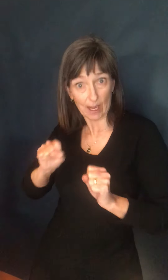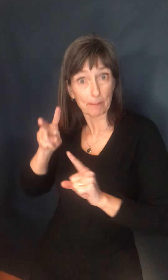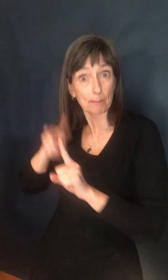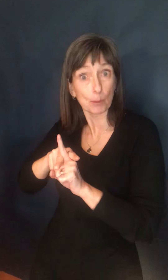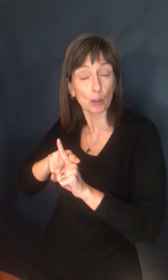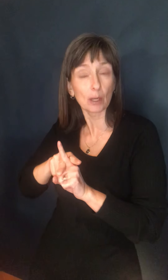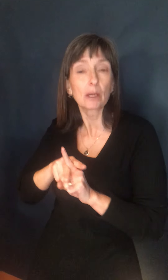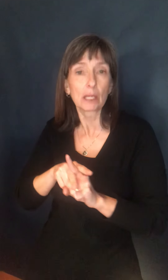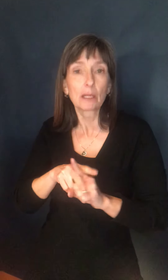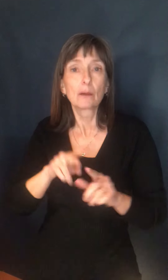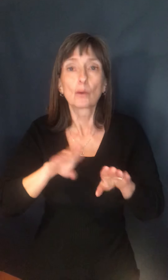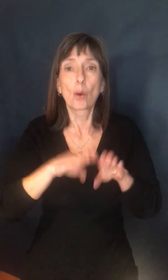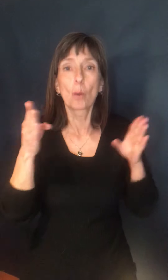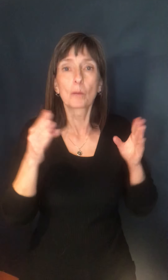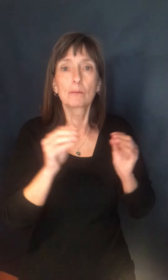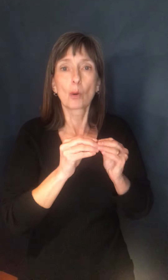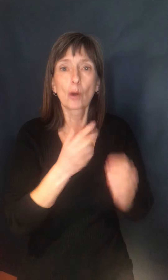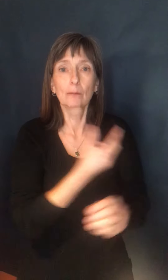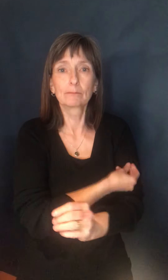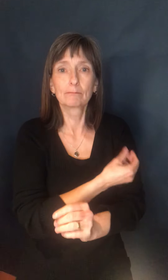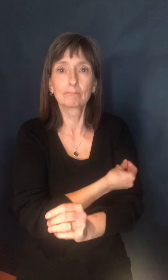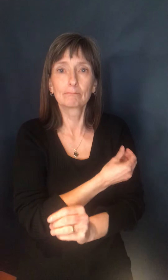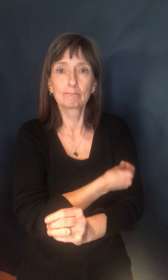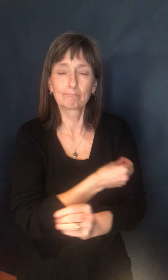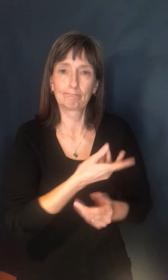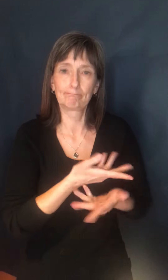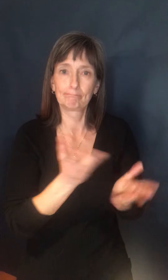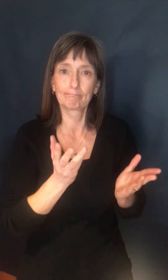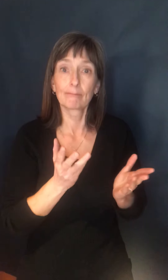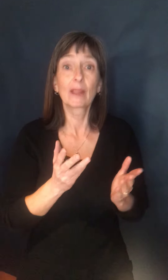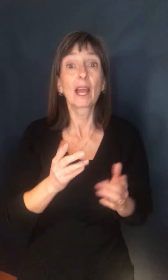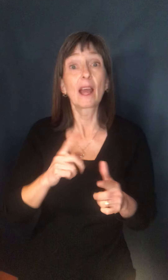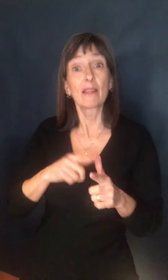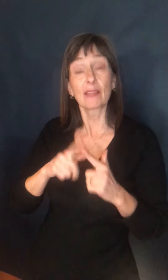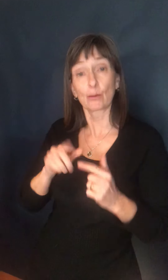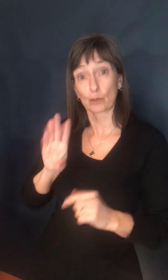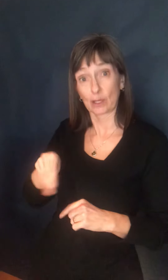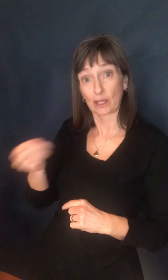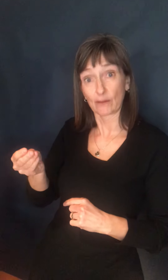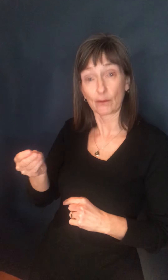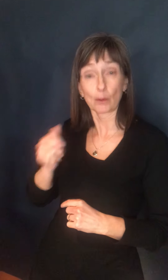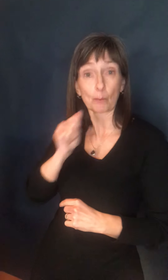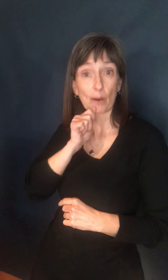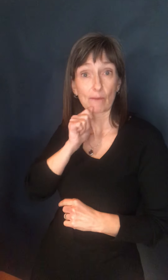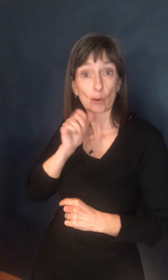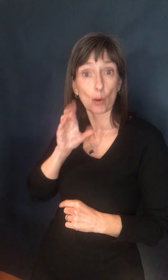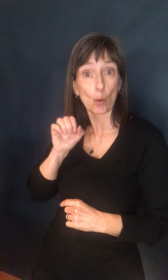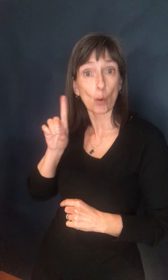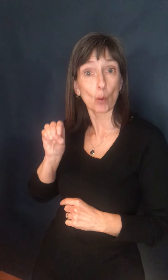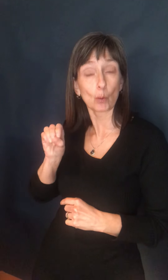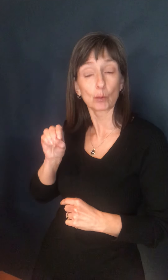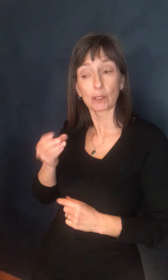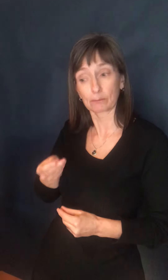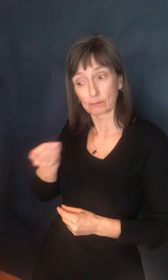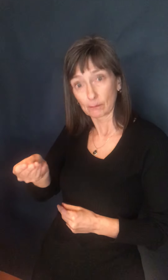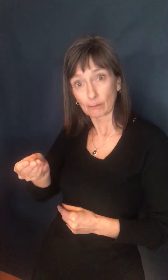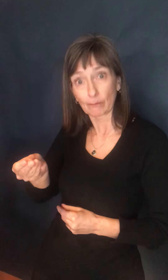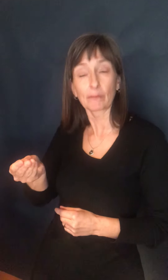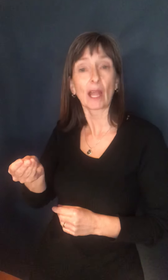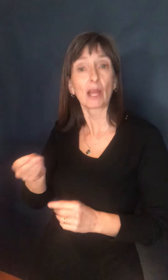clinics and so you will then get a link and a passcode and you'll be able to go and pick your own site and your own date and